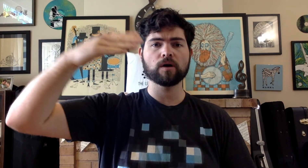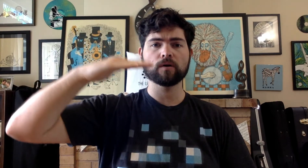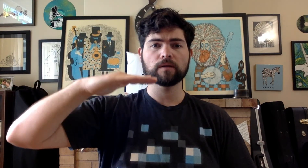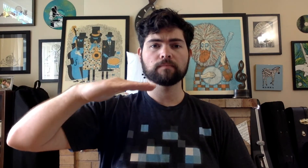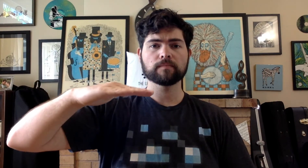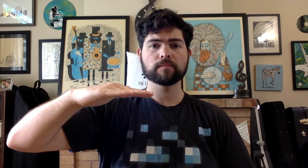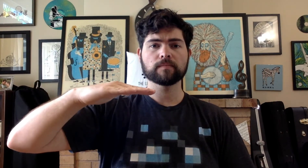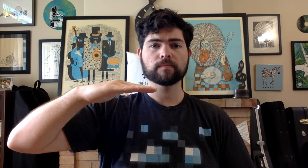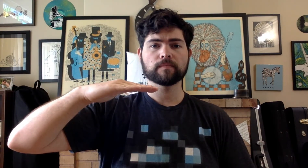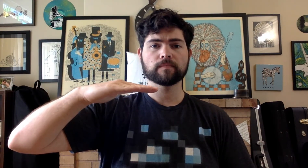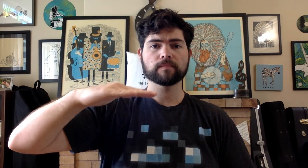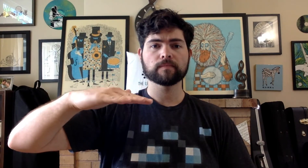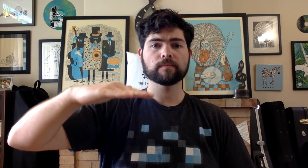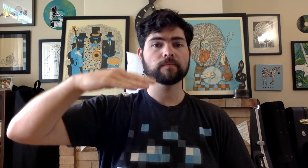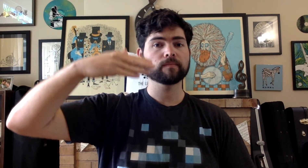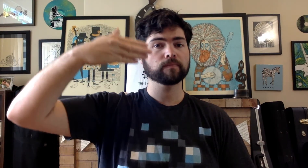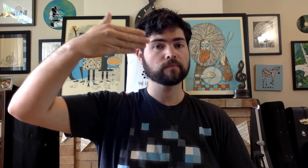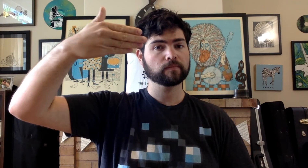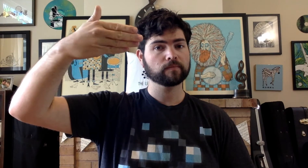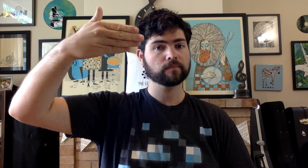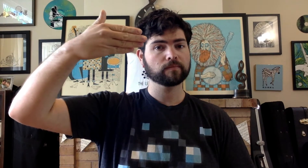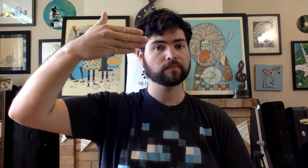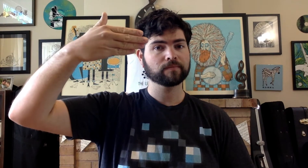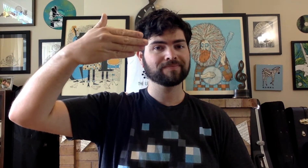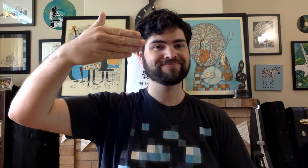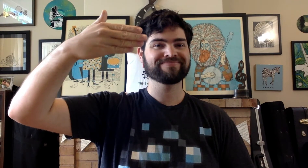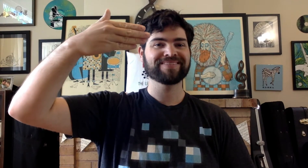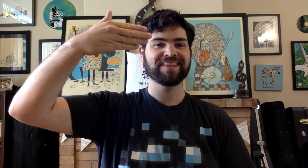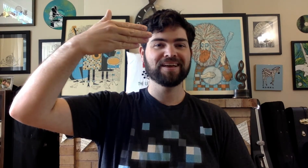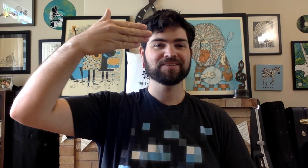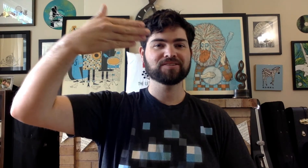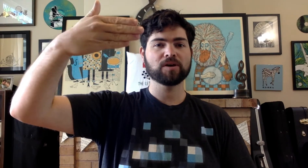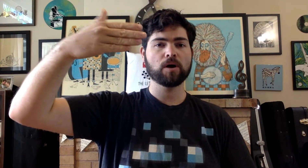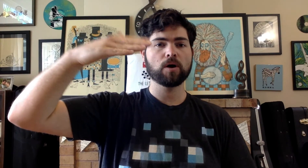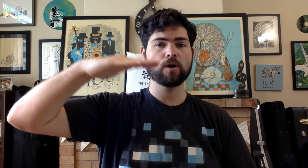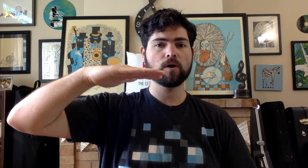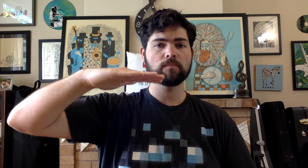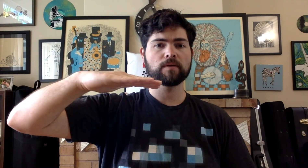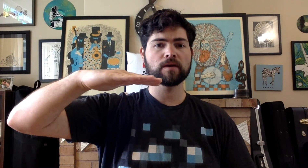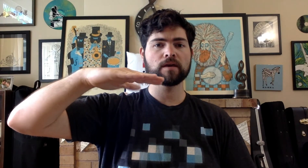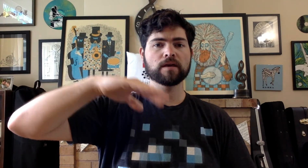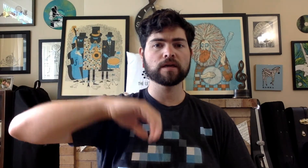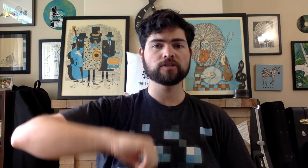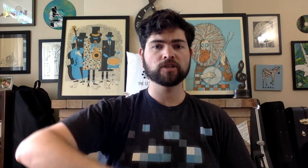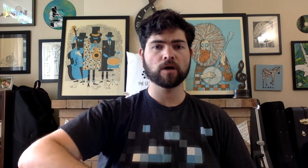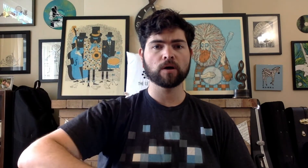so mi do